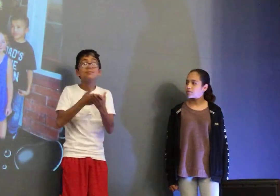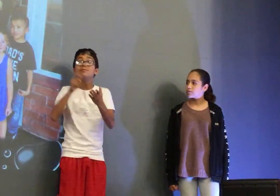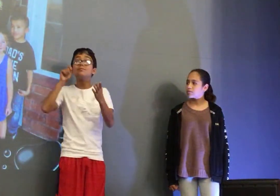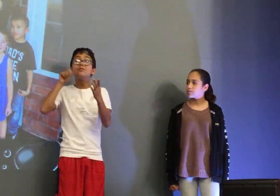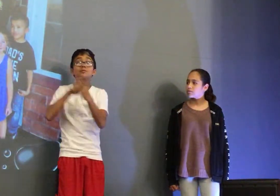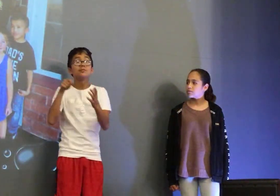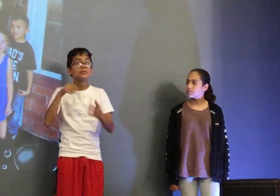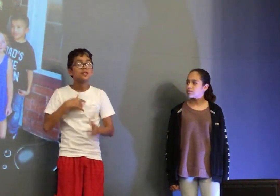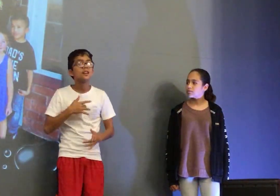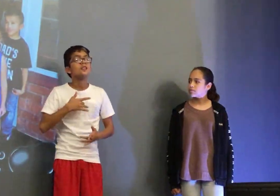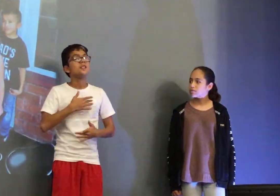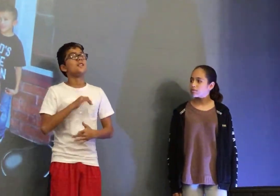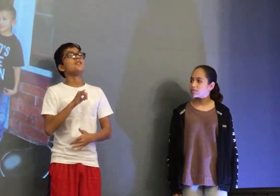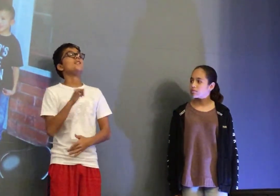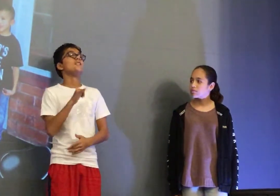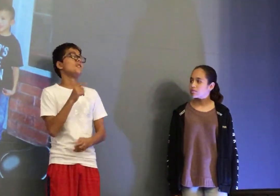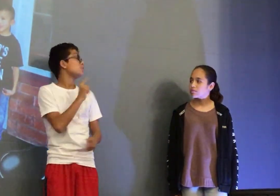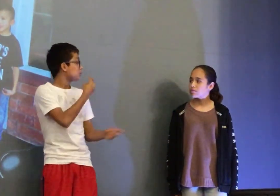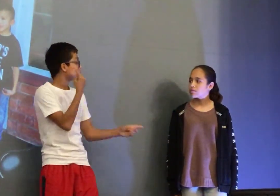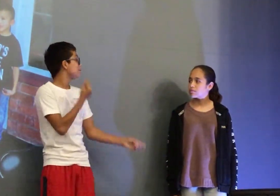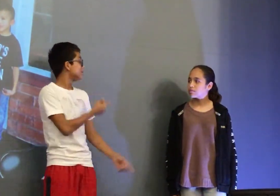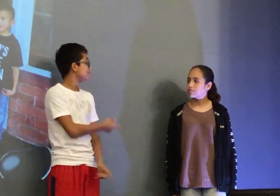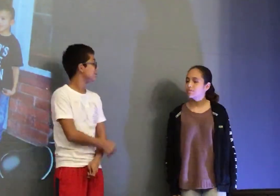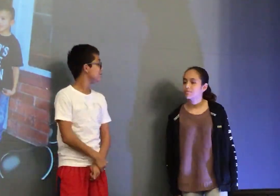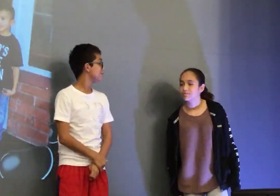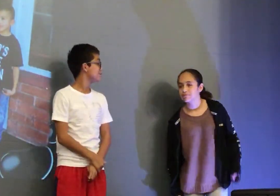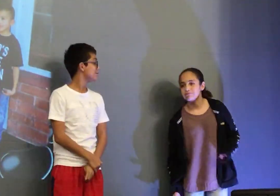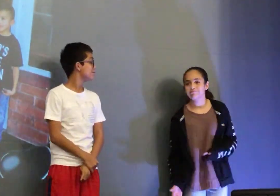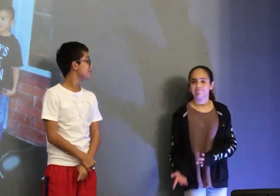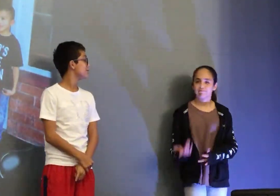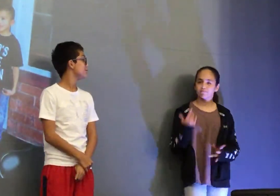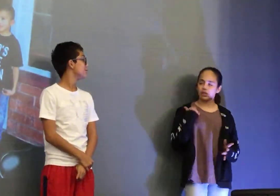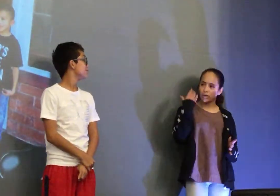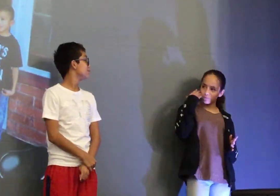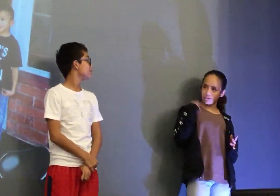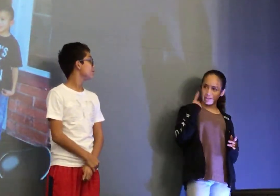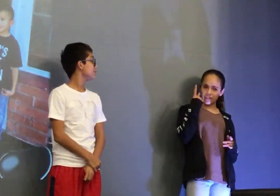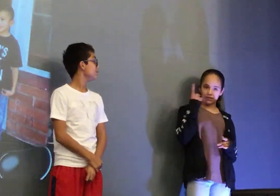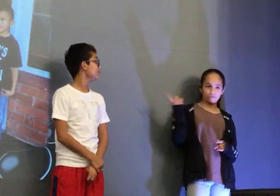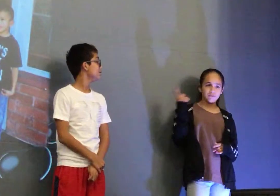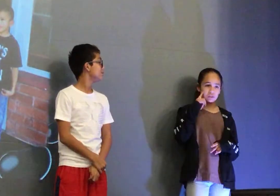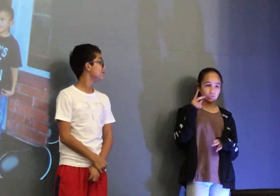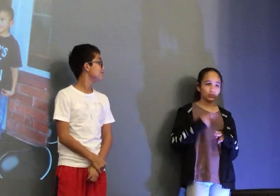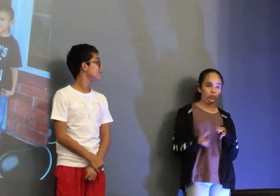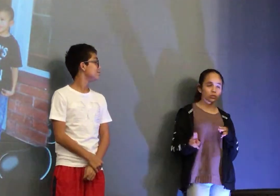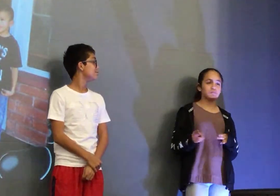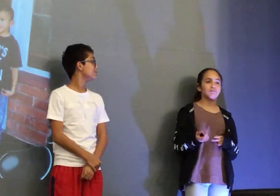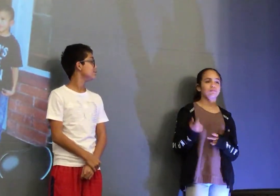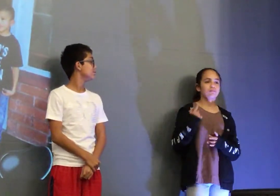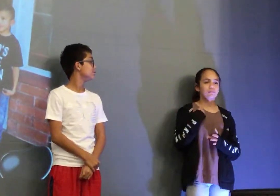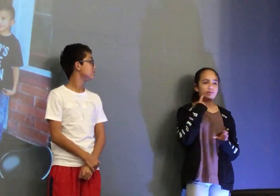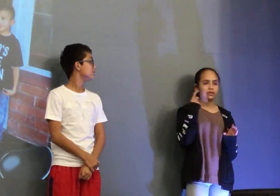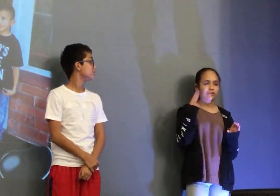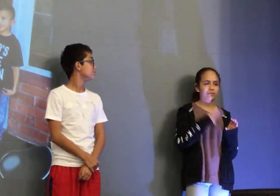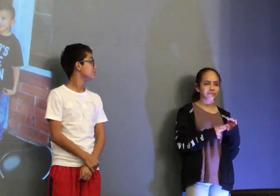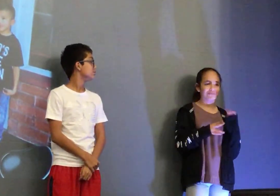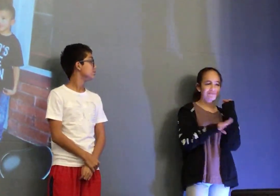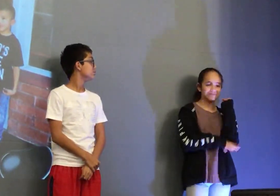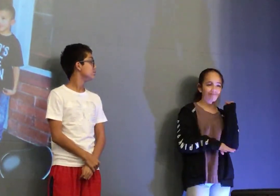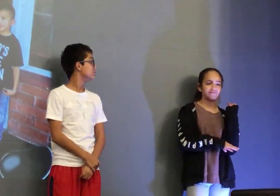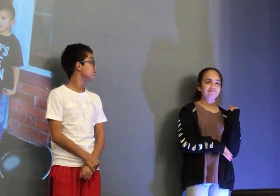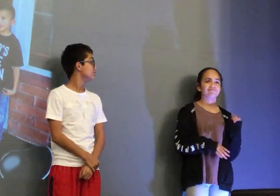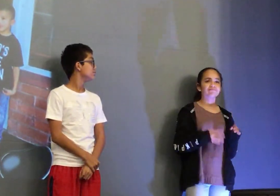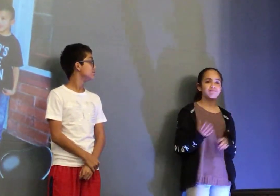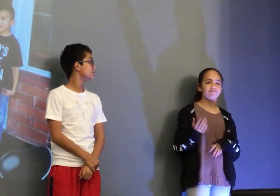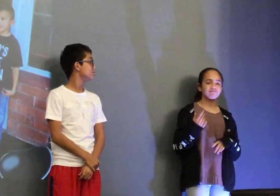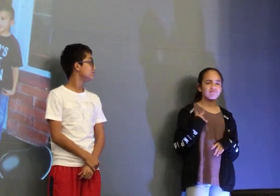And any time you would call a security guard and a door opened. He was always there. What do you remember about Don? I know I've only seen